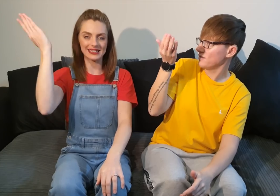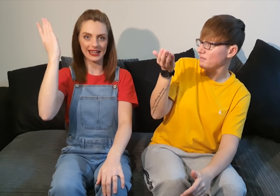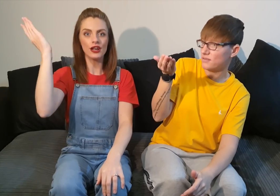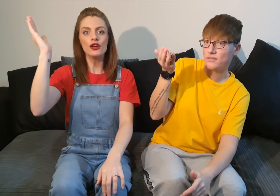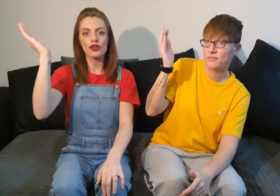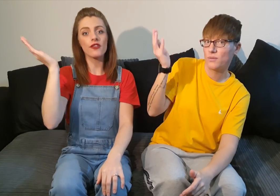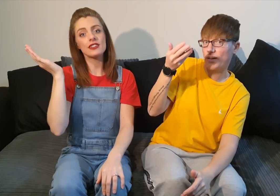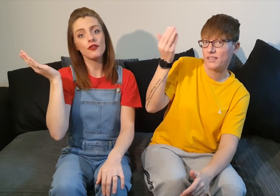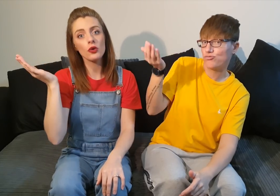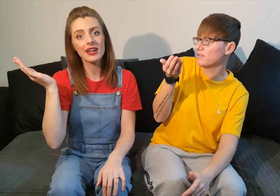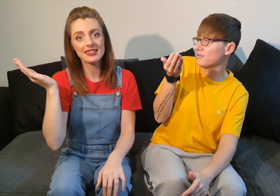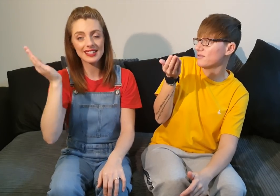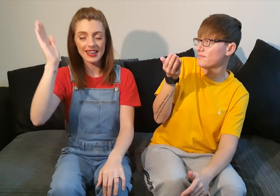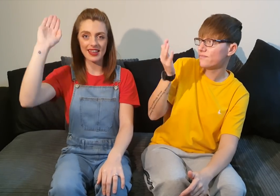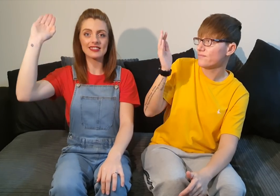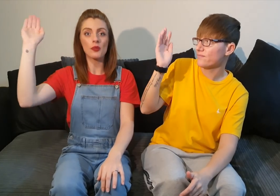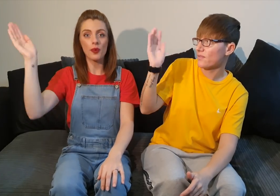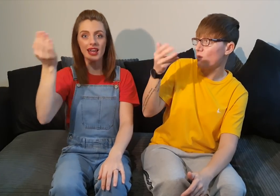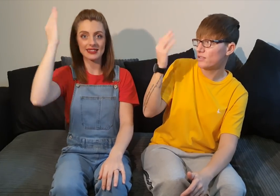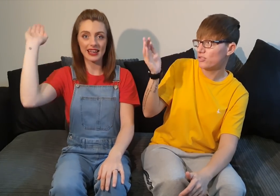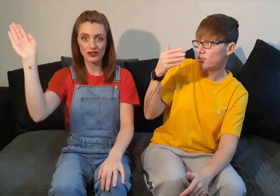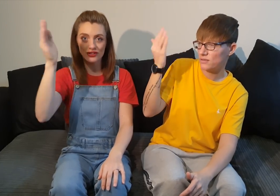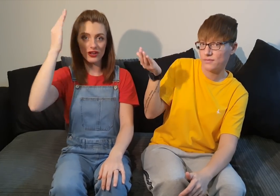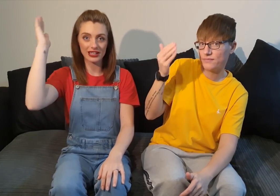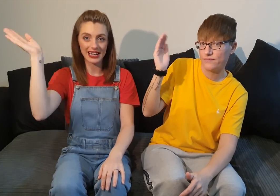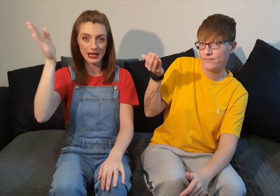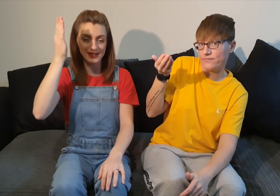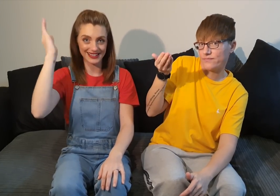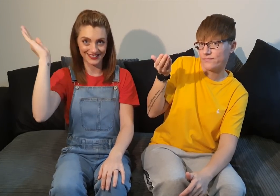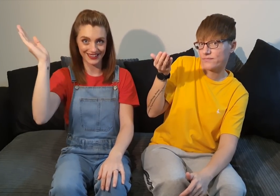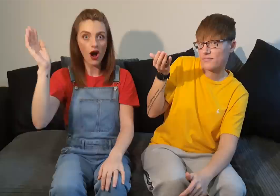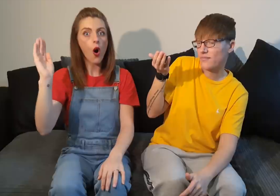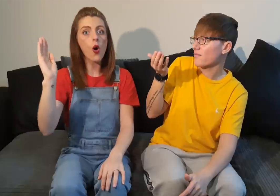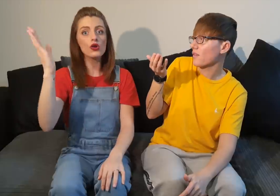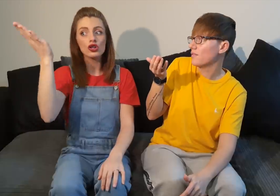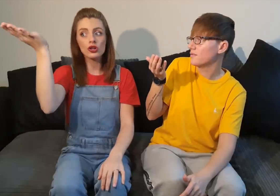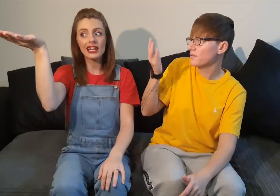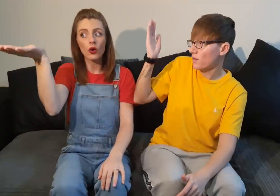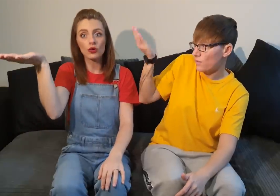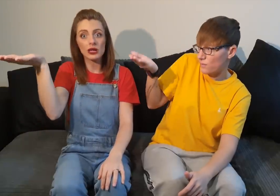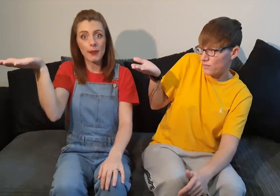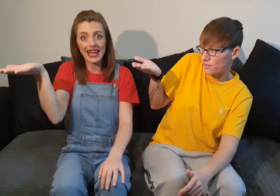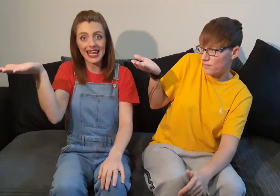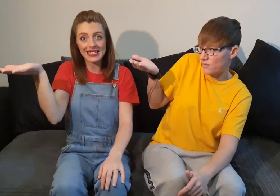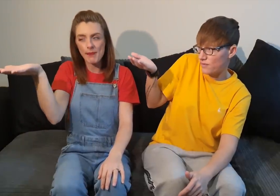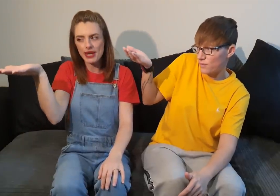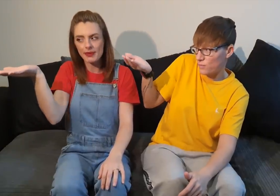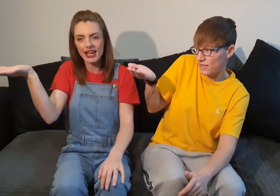so there is a few ways to sign this waiter in a circular like position or you can do it like you're holding a plate a big plate